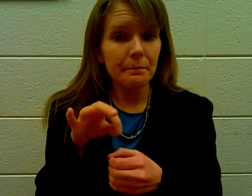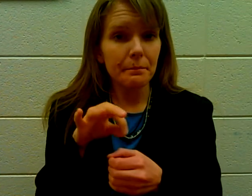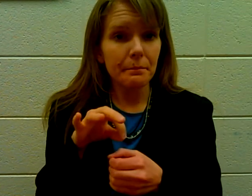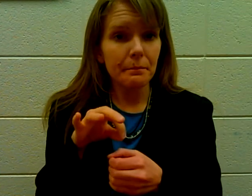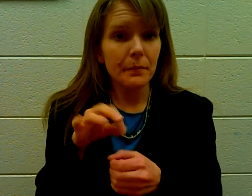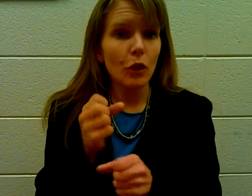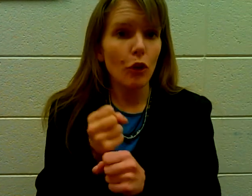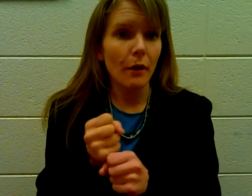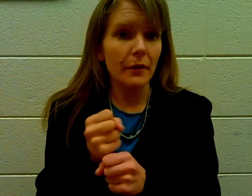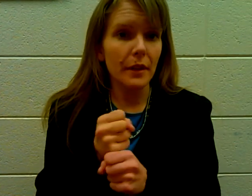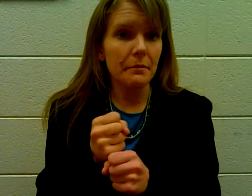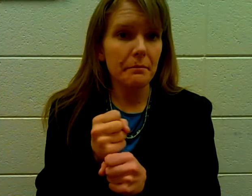Coffee.